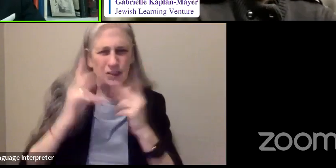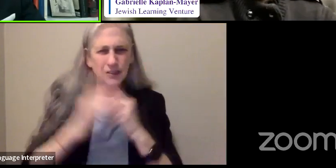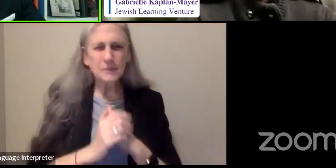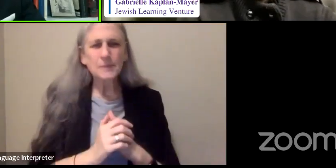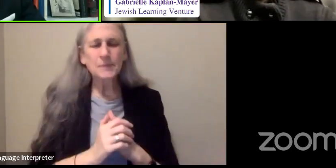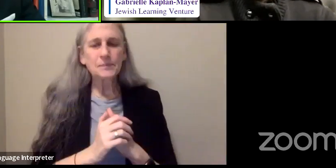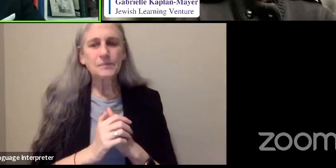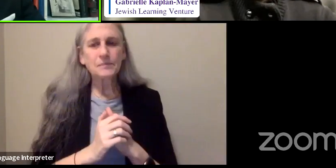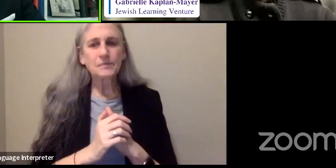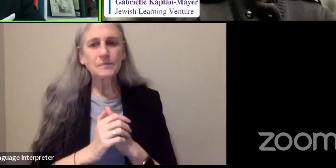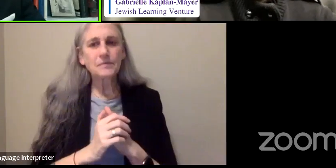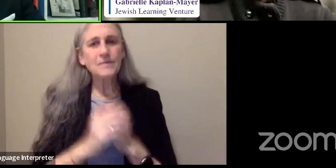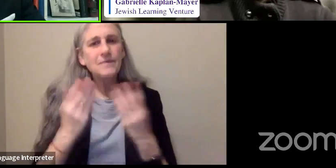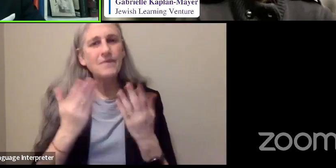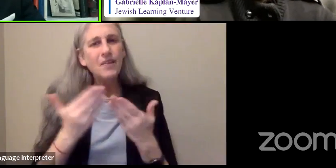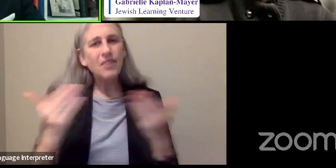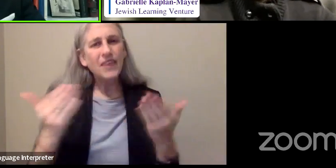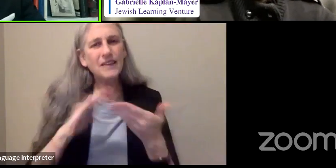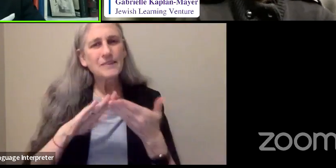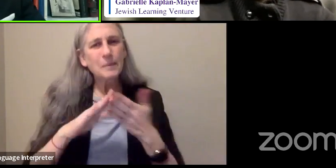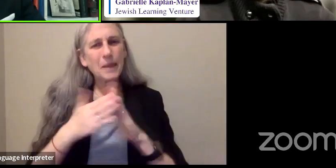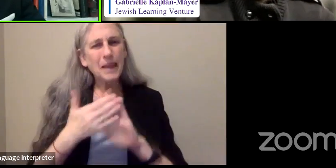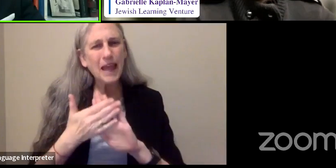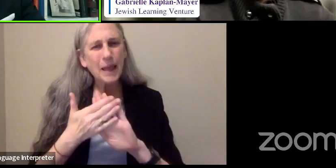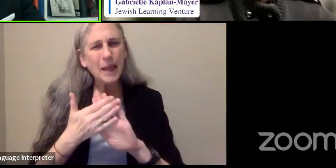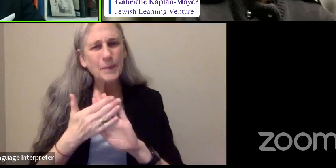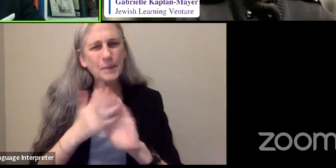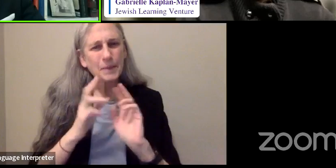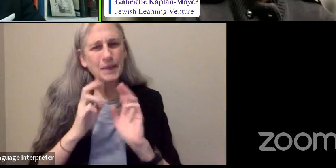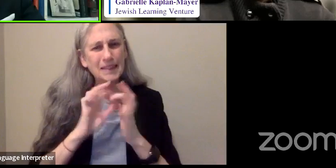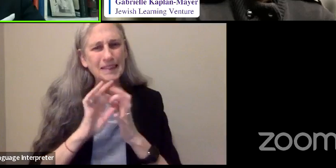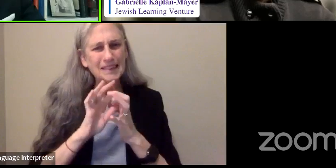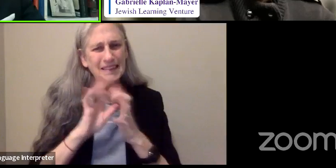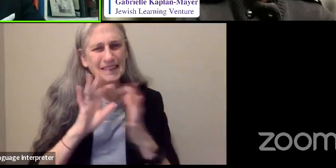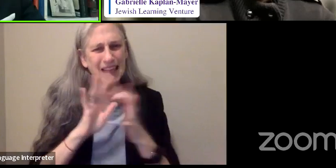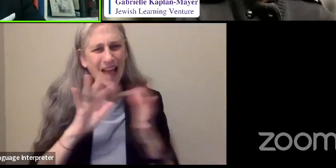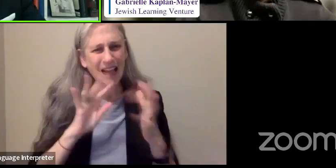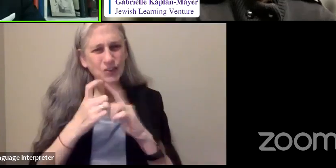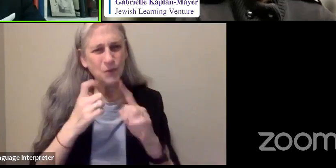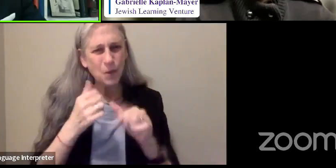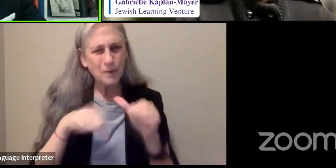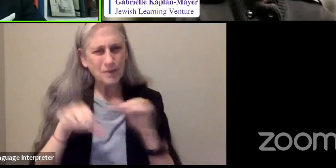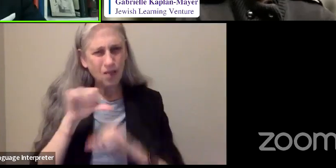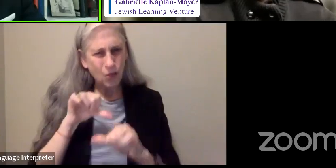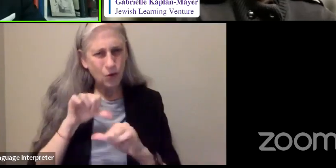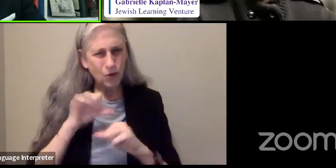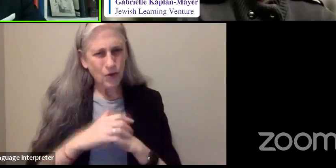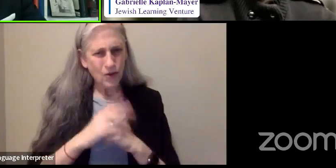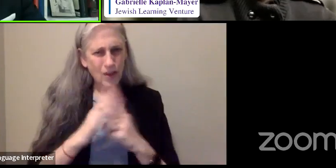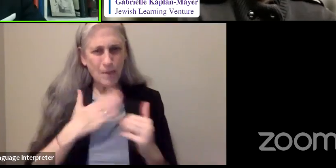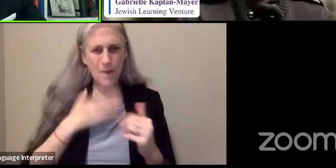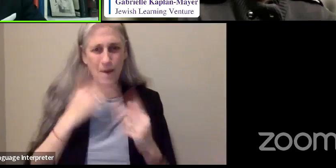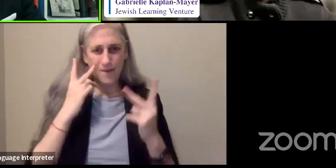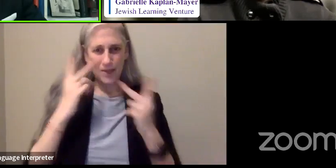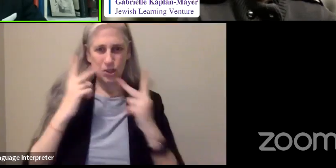things became detached from each other so that